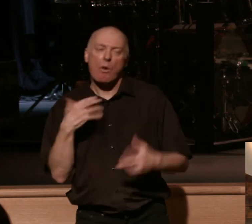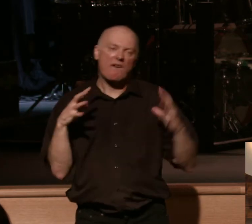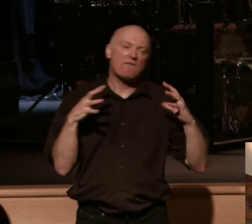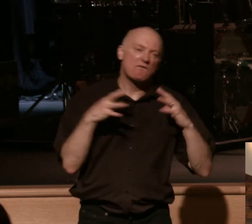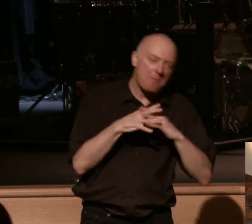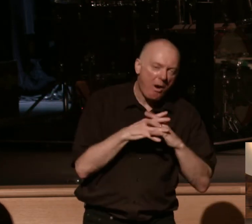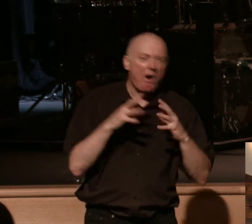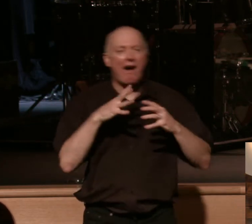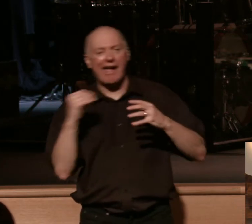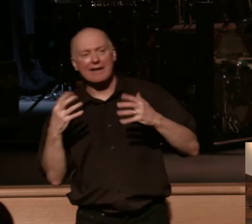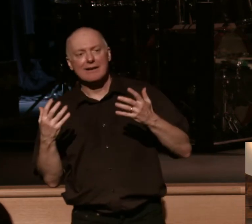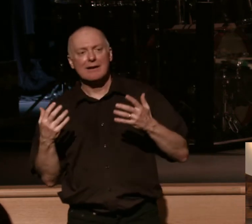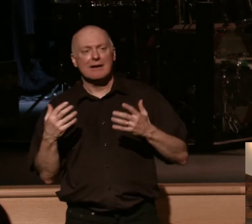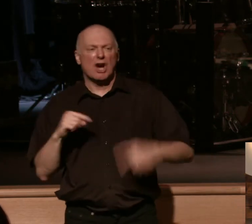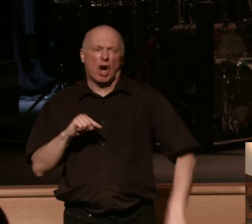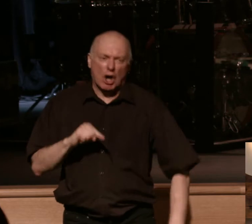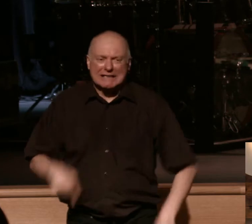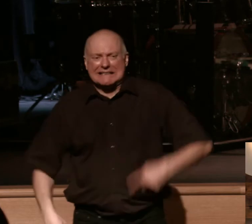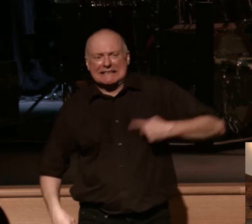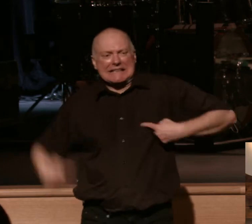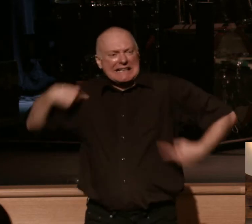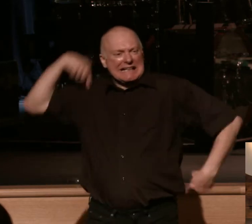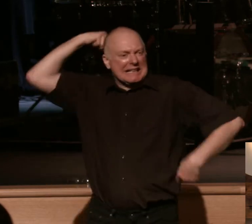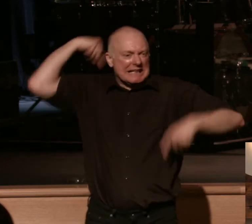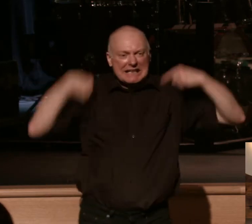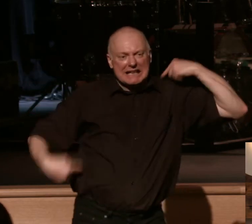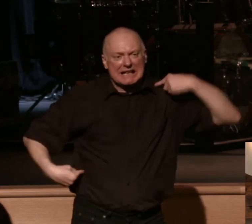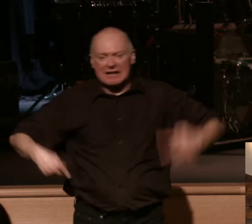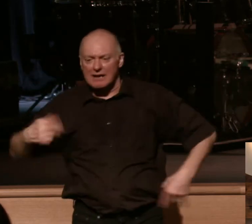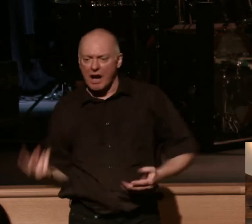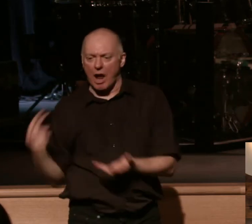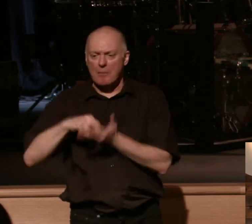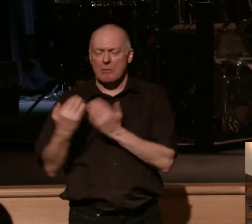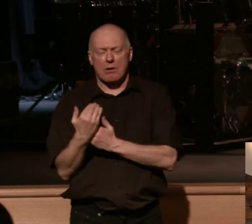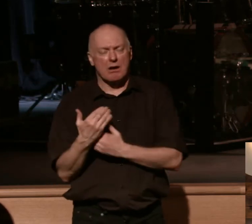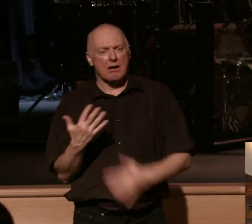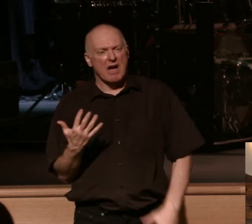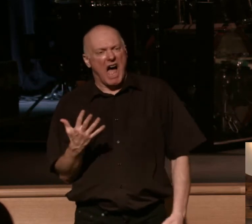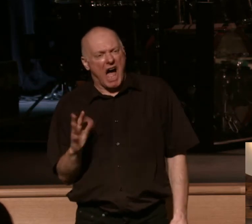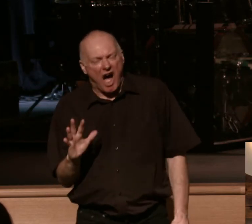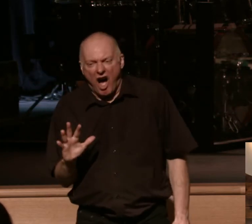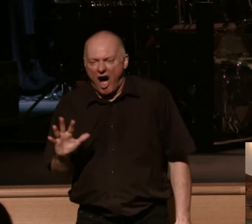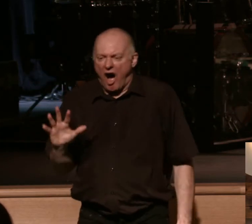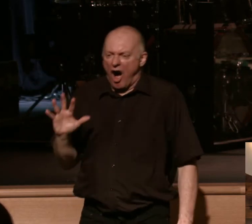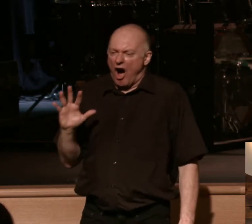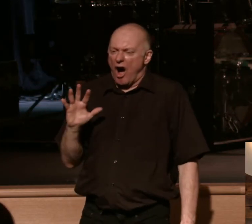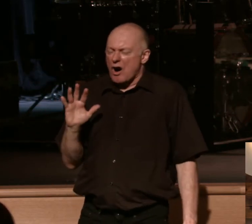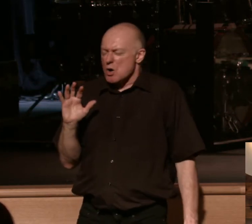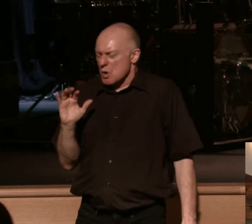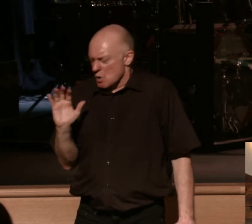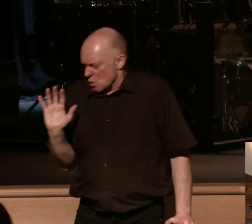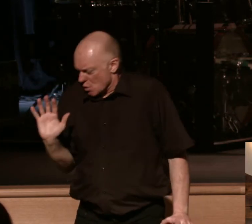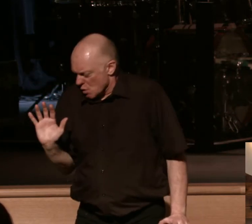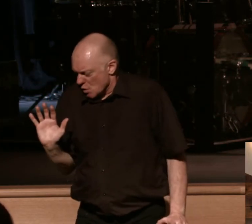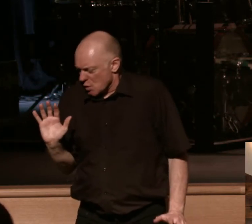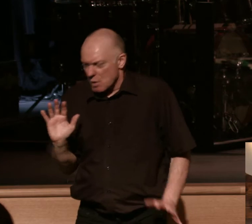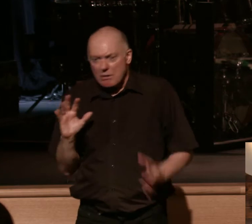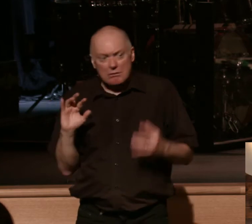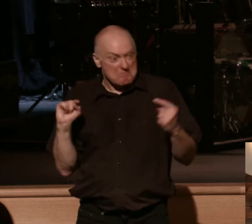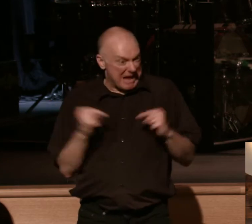stuff and they kind of come back every now but these other four like I didn't even know they existed and like what really really like what I didn't know I could feel that kind of pain in certain ways you know and